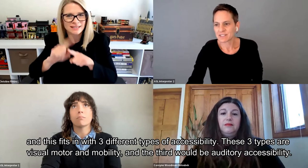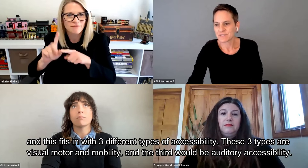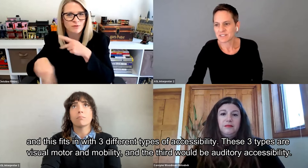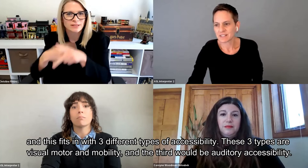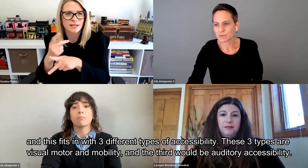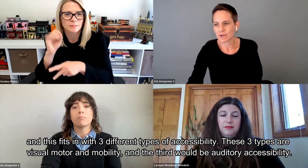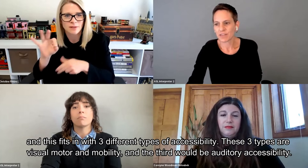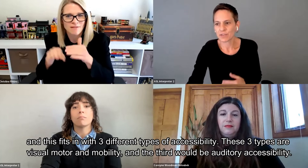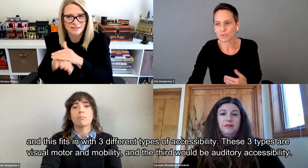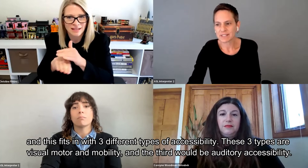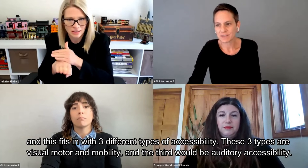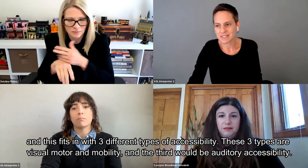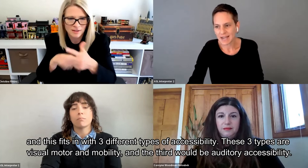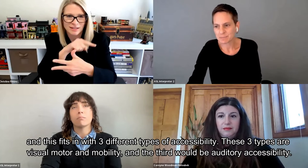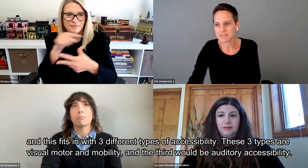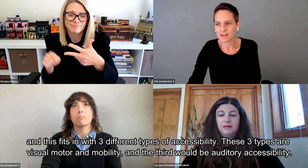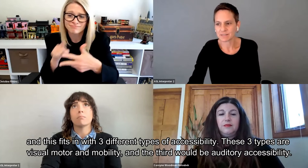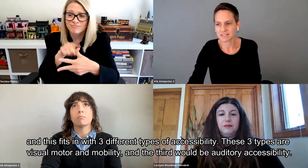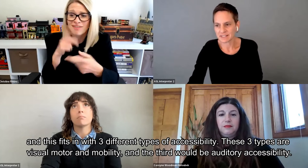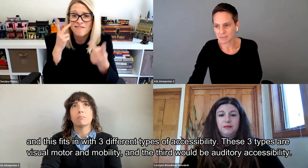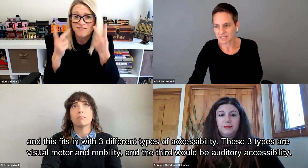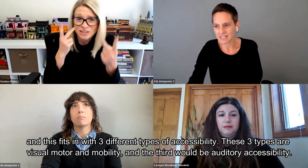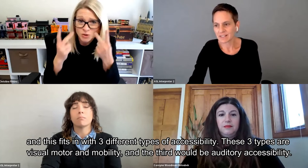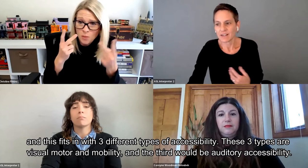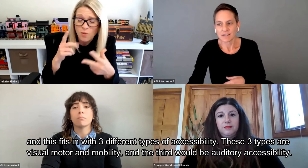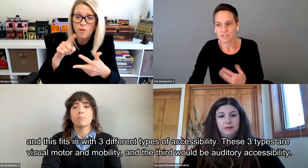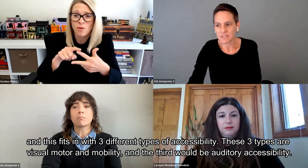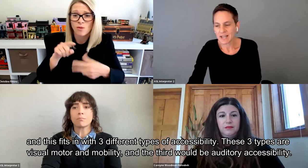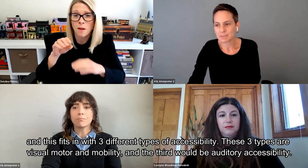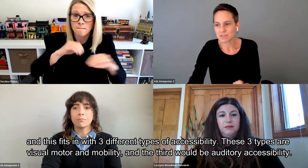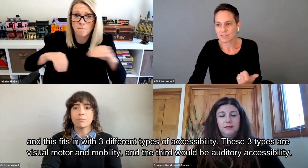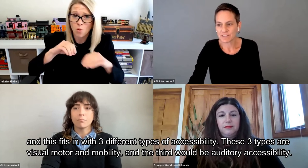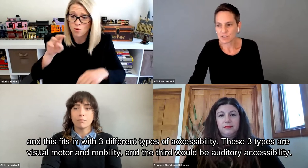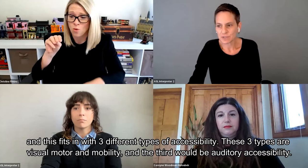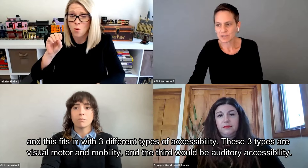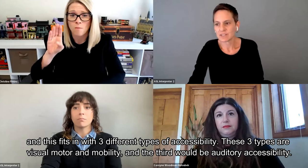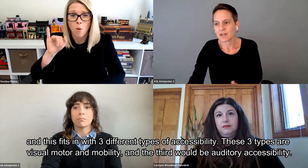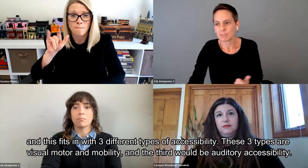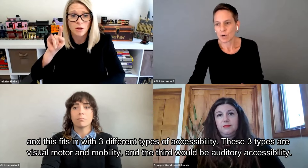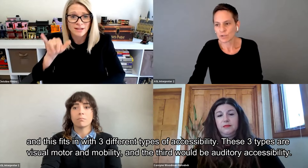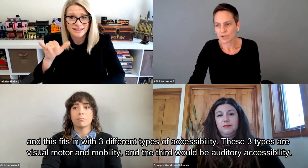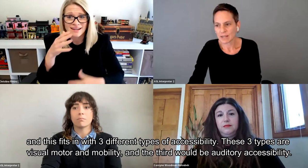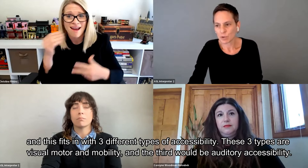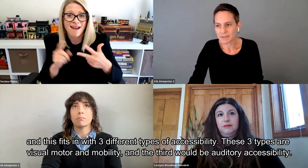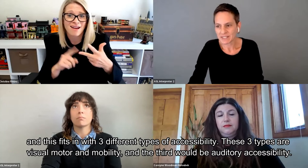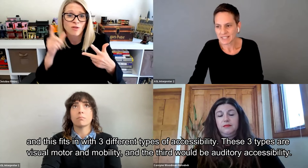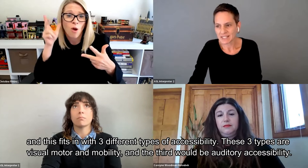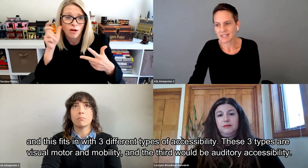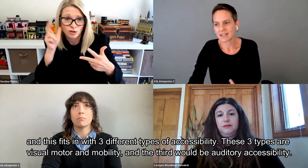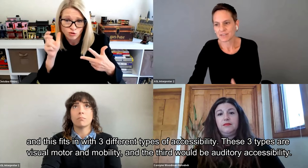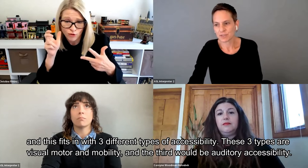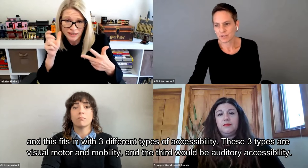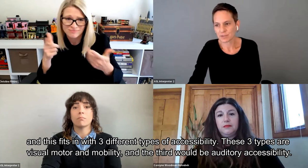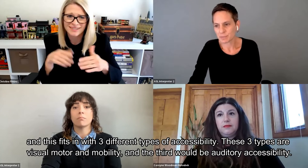And this fits in with three different types of accessibility. These three types are visual, motor, and mobility,